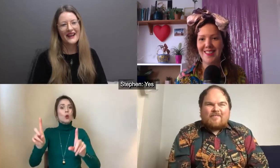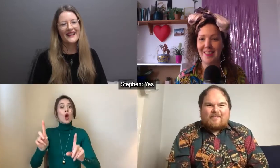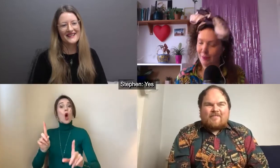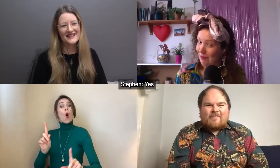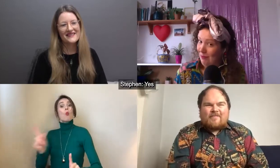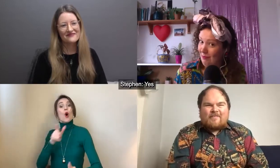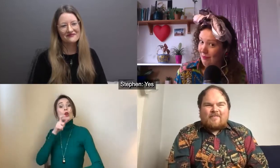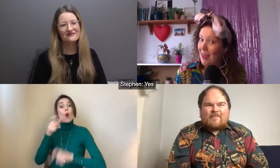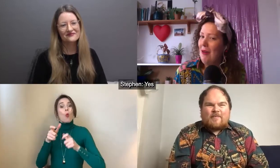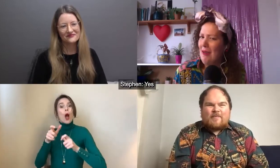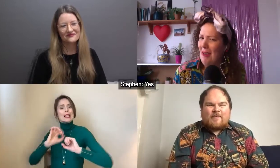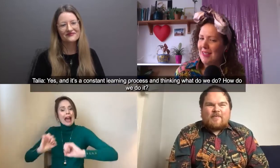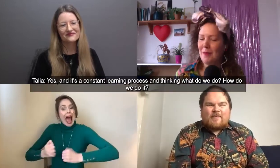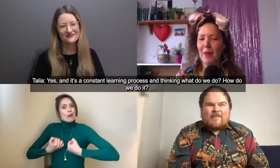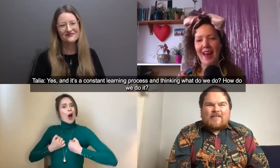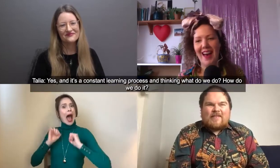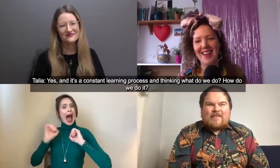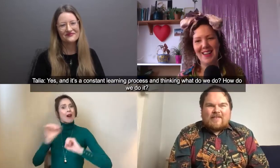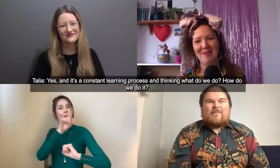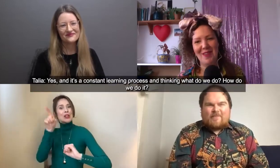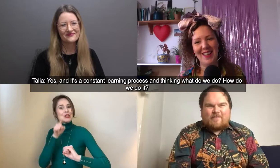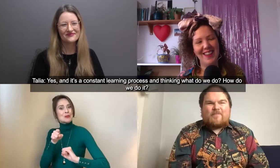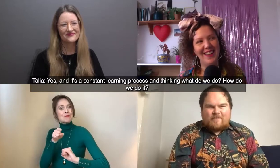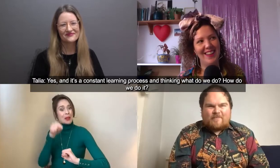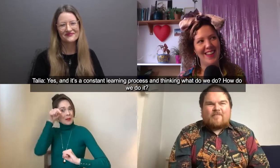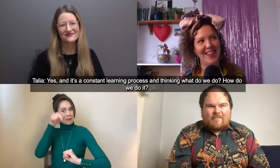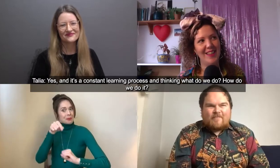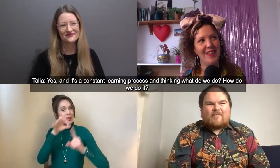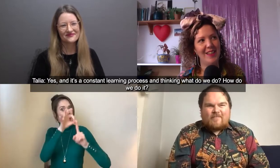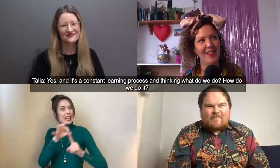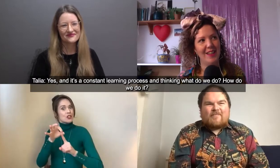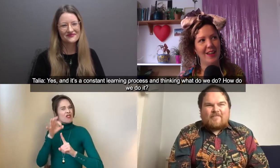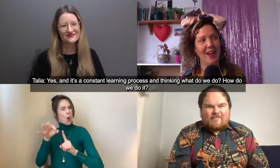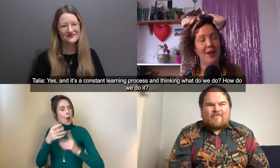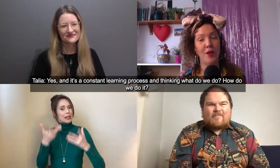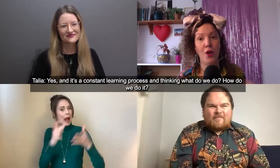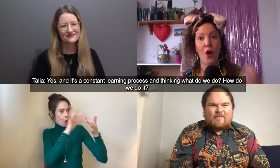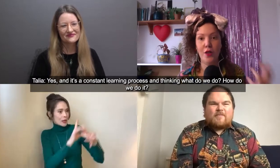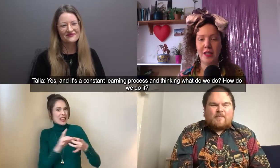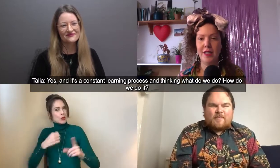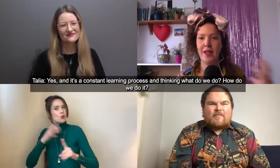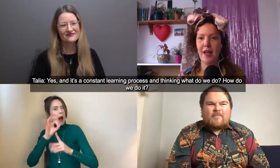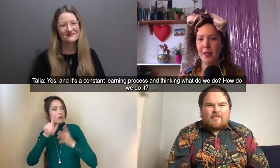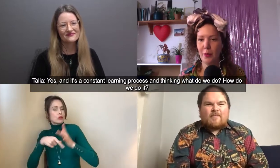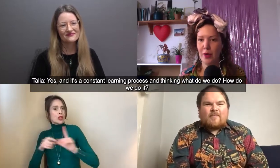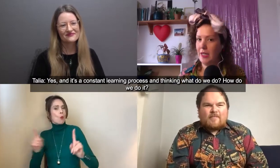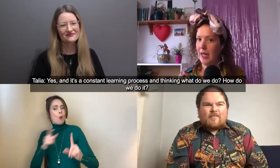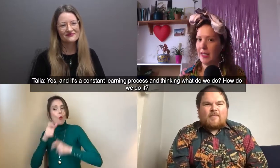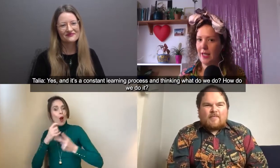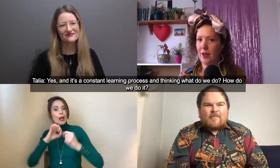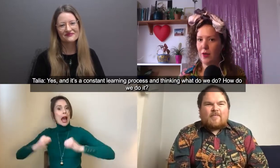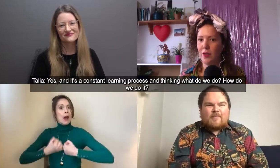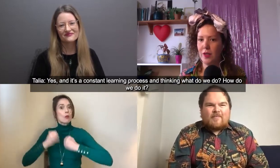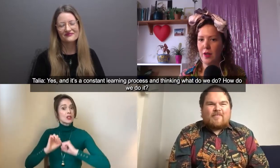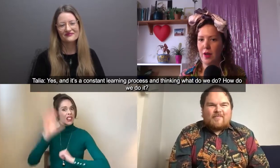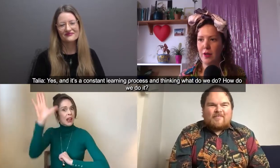and um it's a constant learning process and a constant kind of